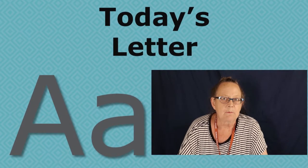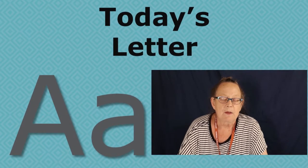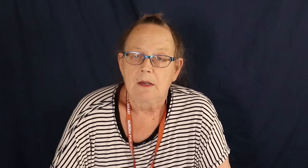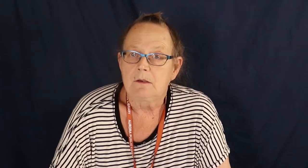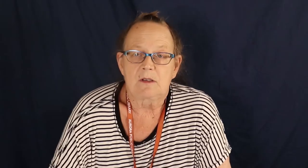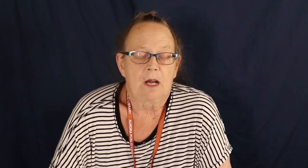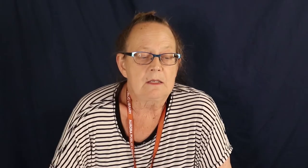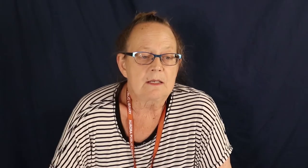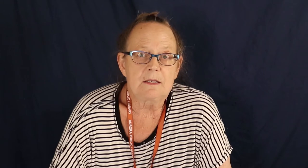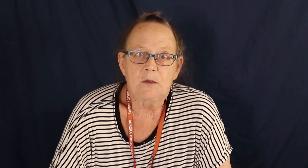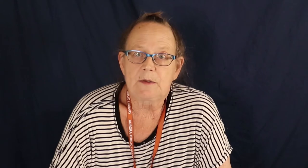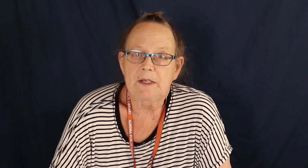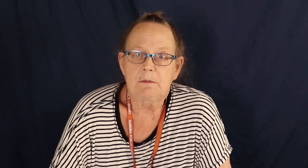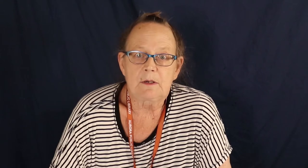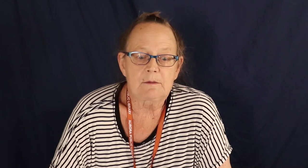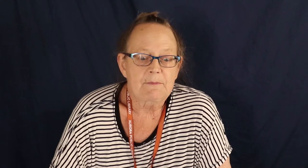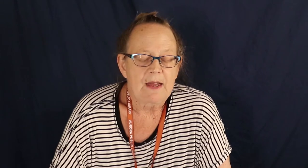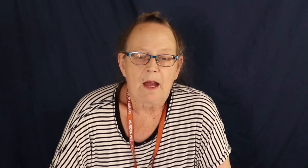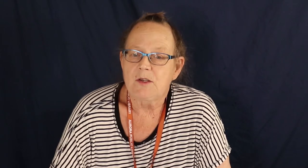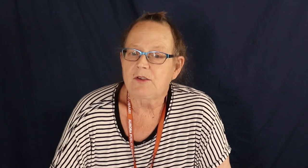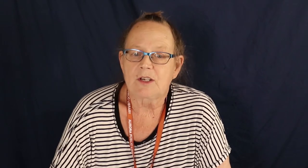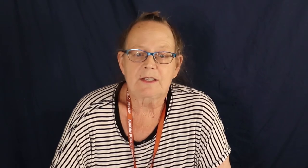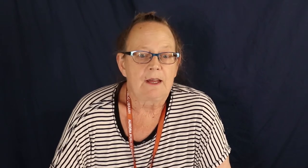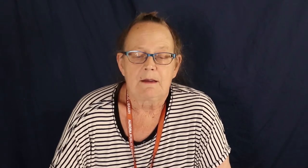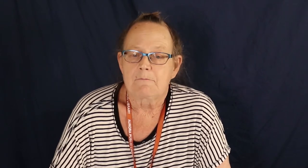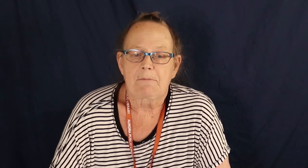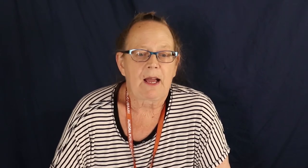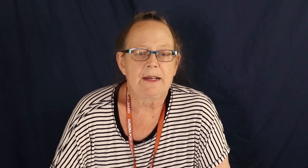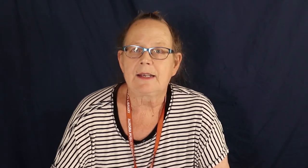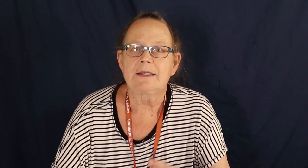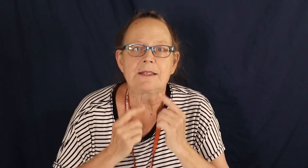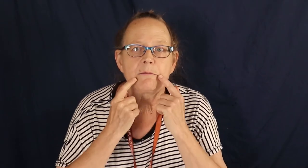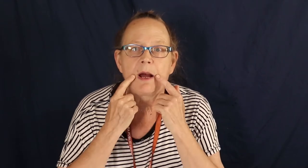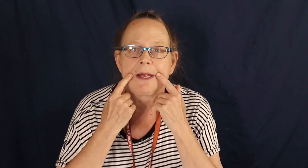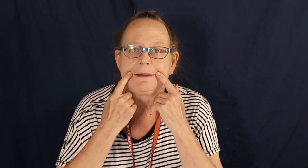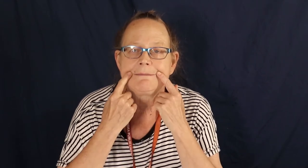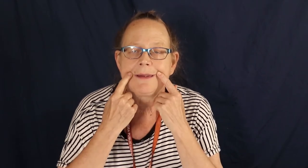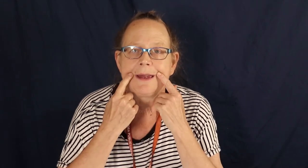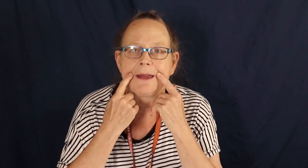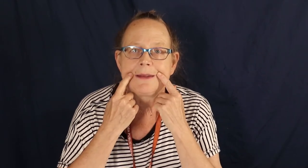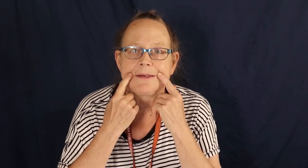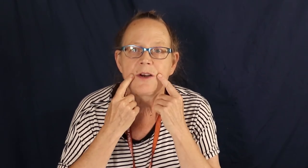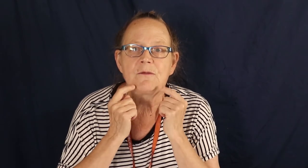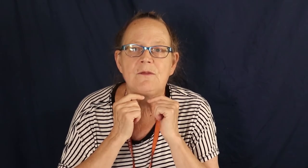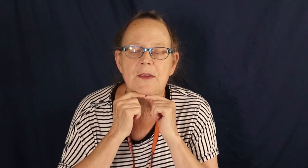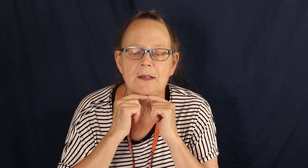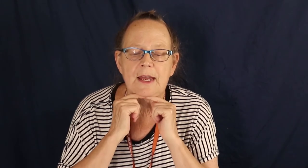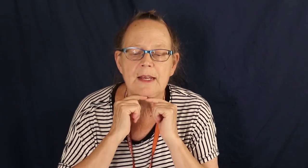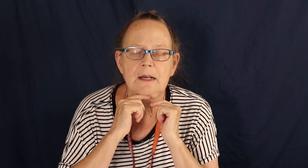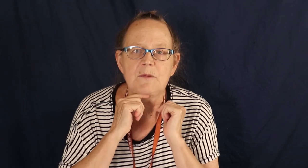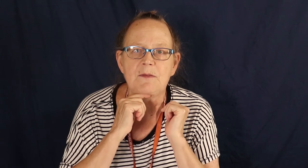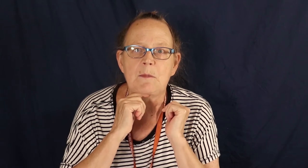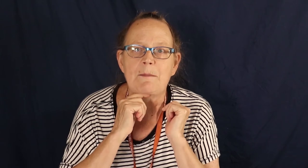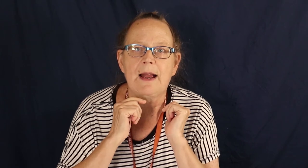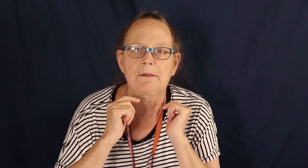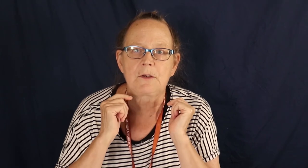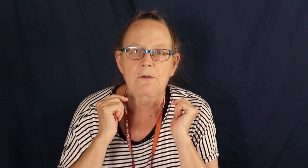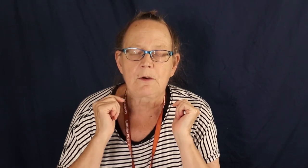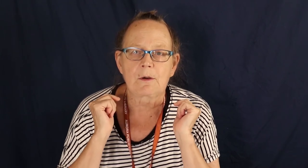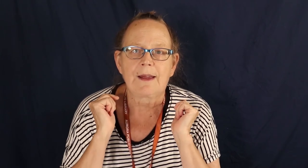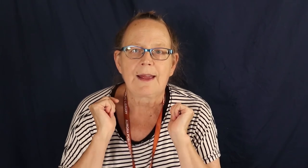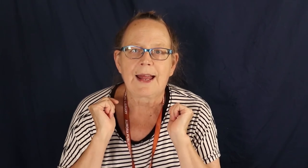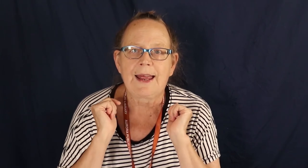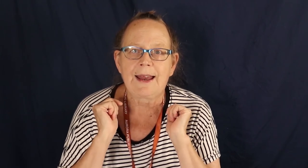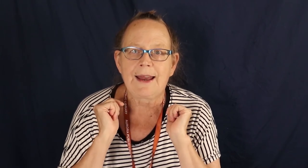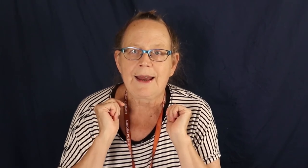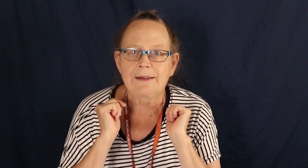to say. Your tongue doesn't do any work. You just kind of get a smile and then the A comes from the back of